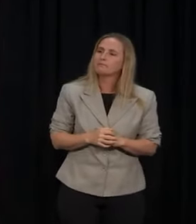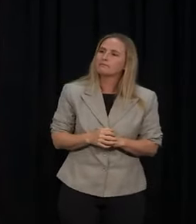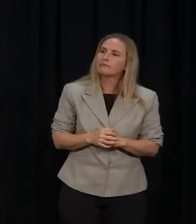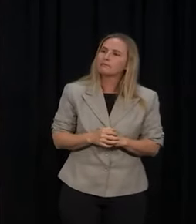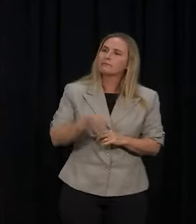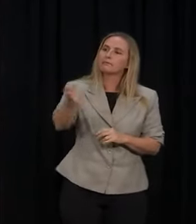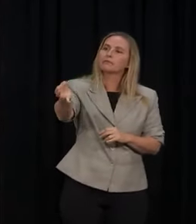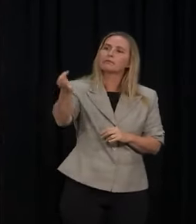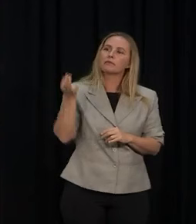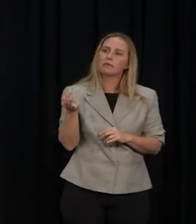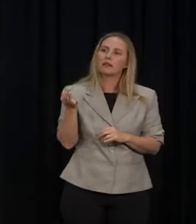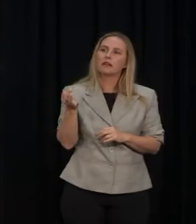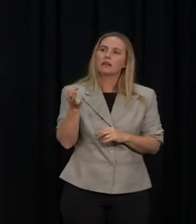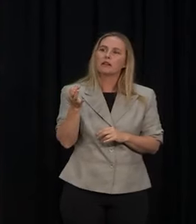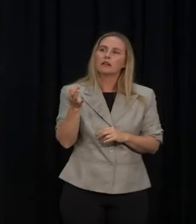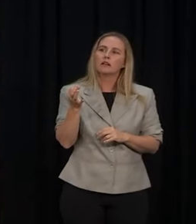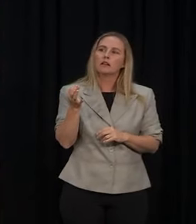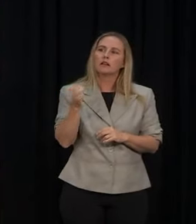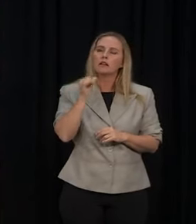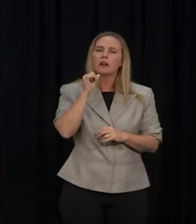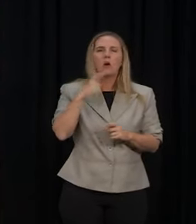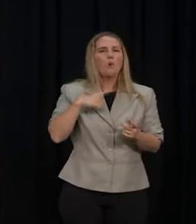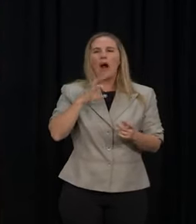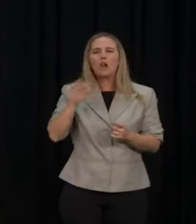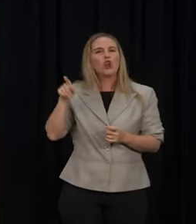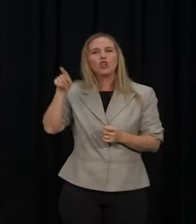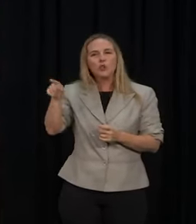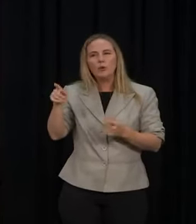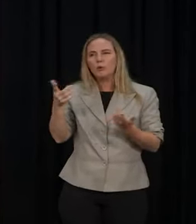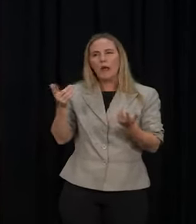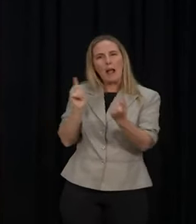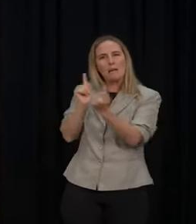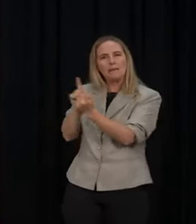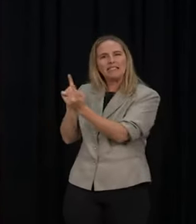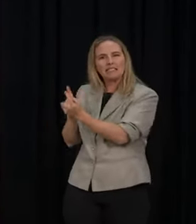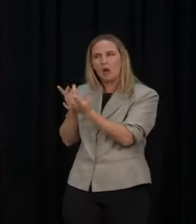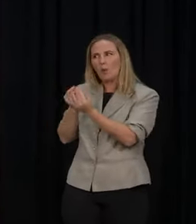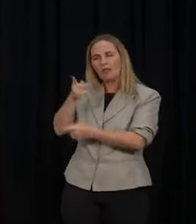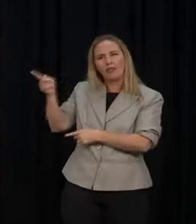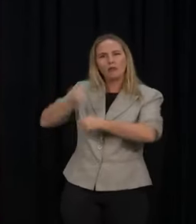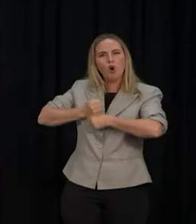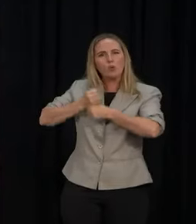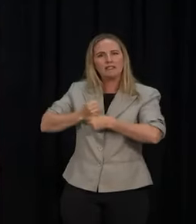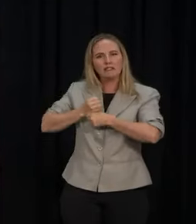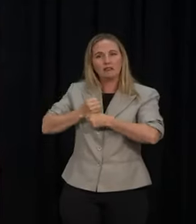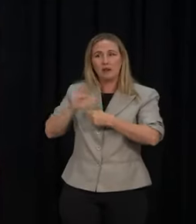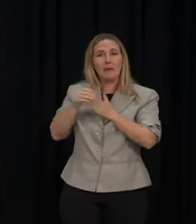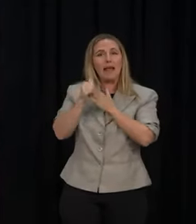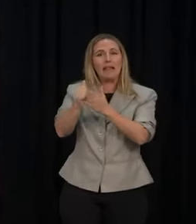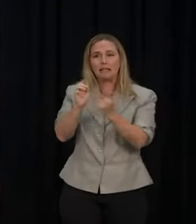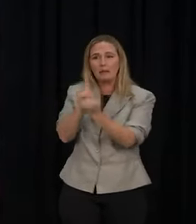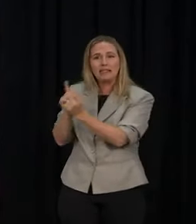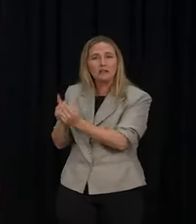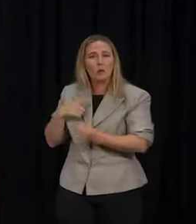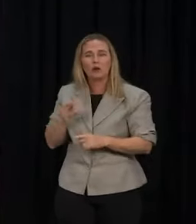maybe taking a step back and meeting with at least a delegation of protesters from the front? On the